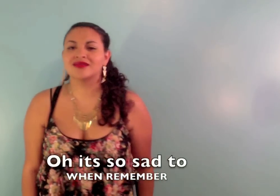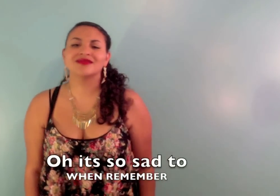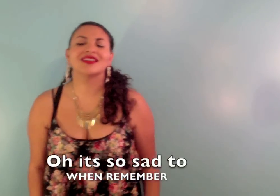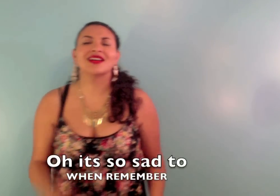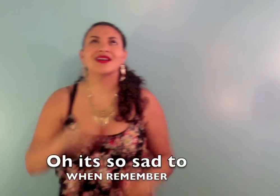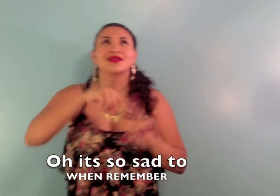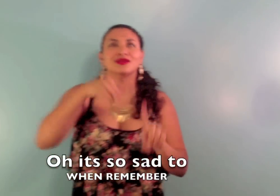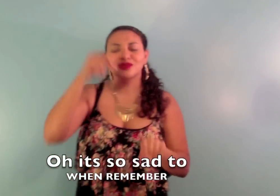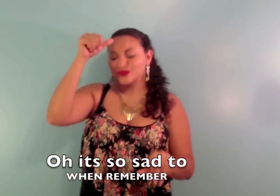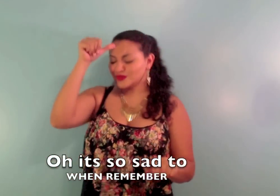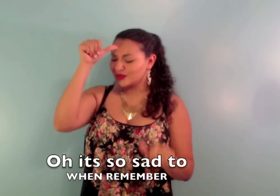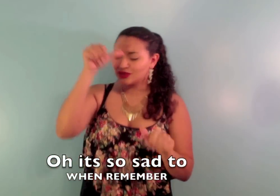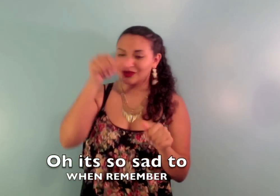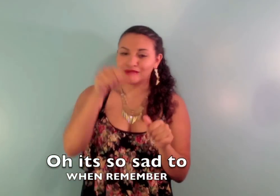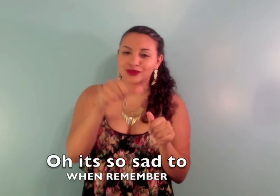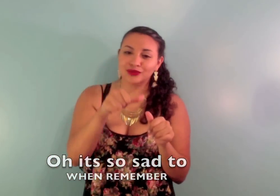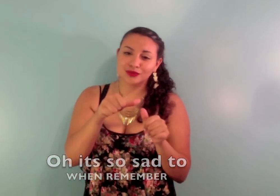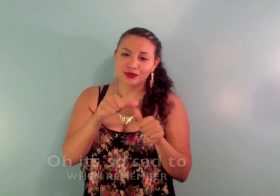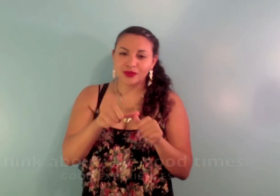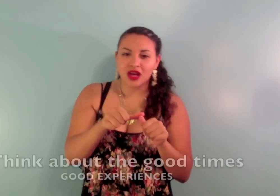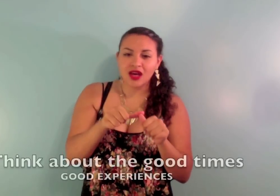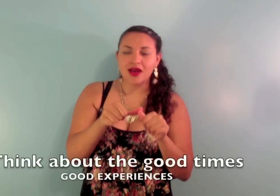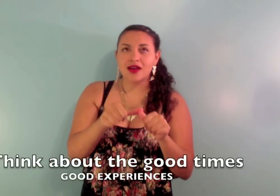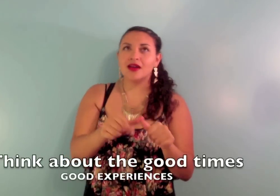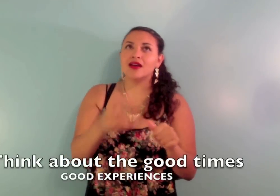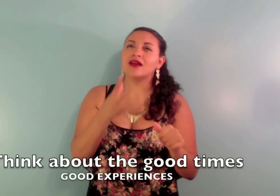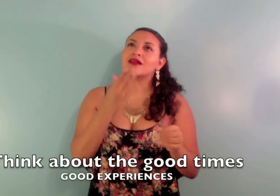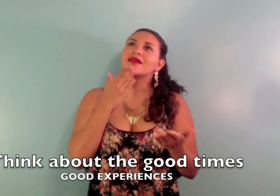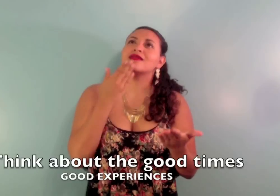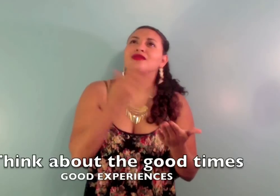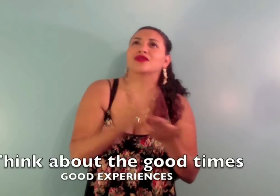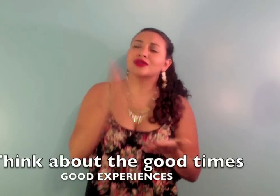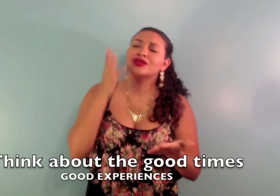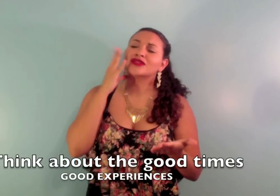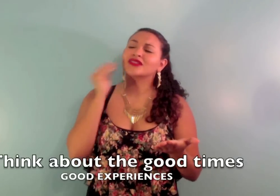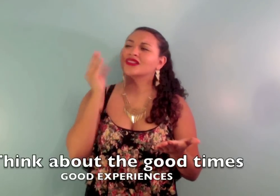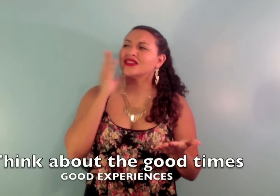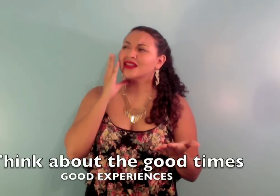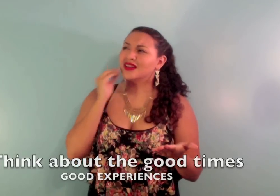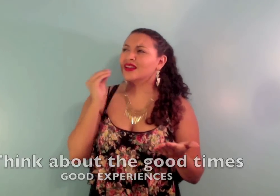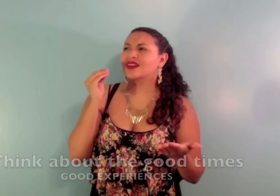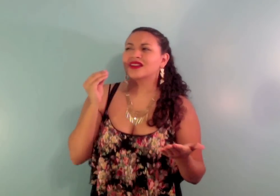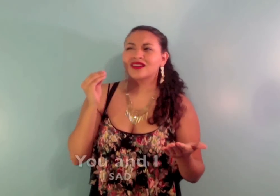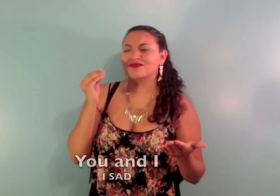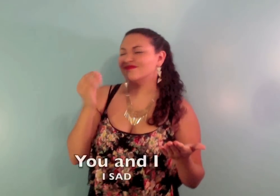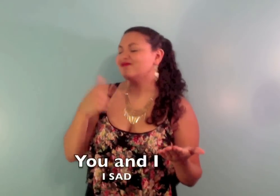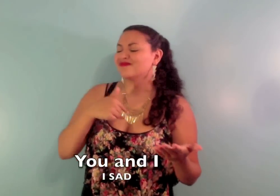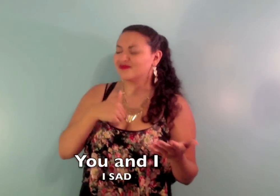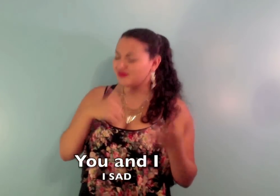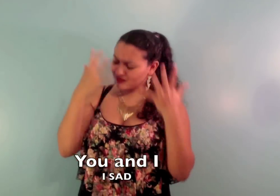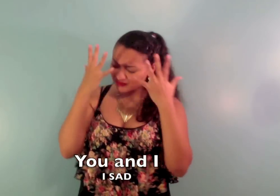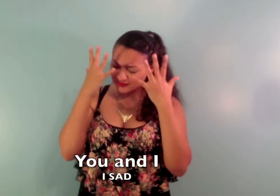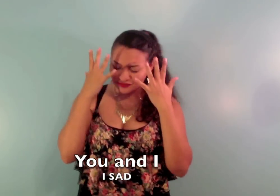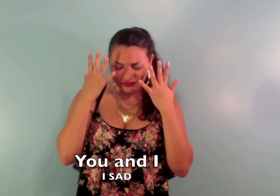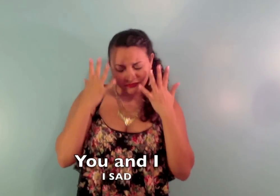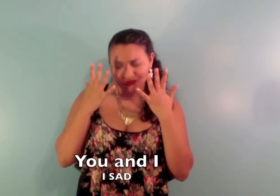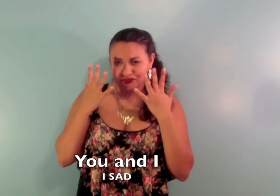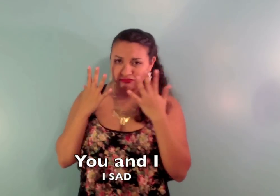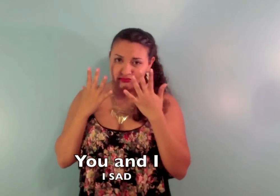it's so sad to think about the good times, you and I